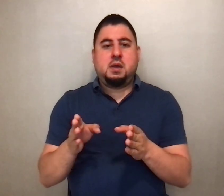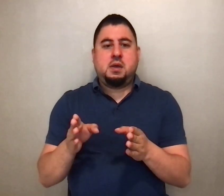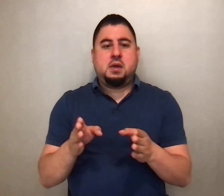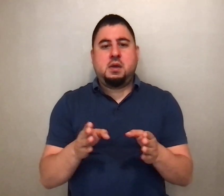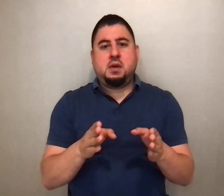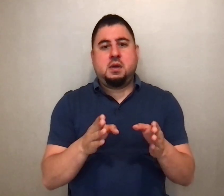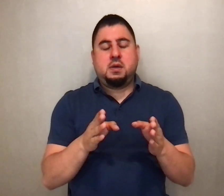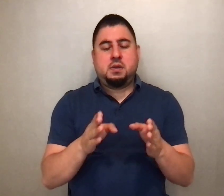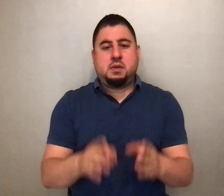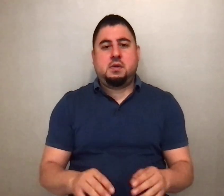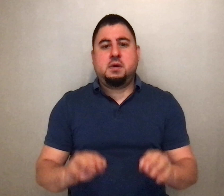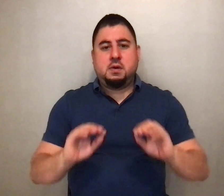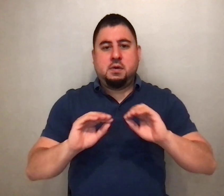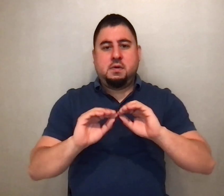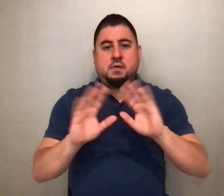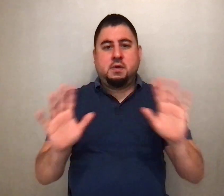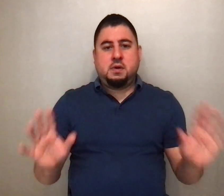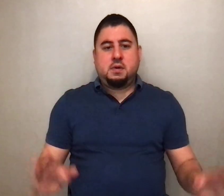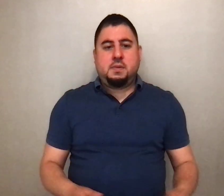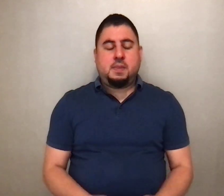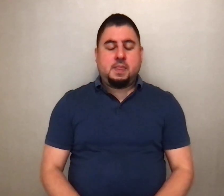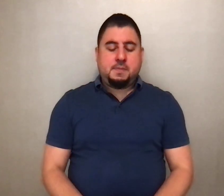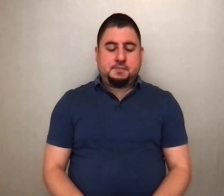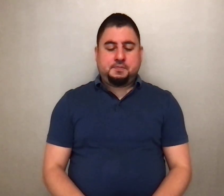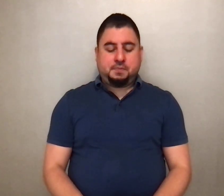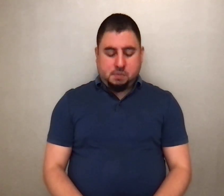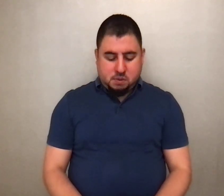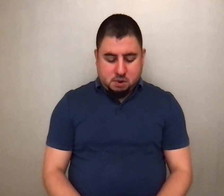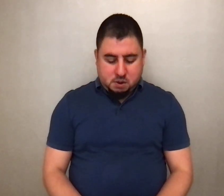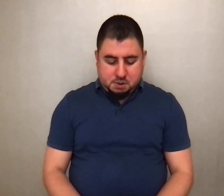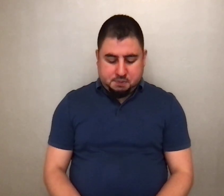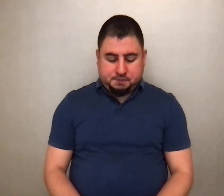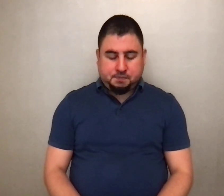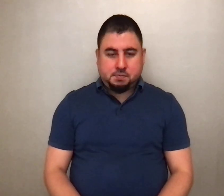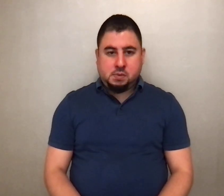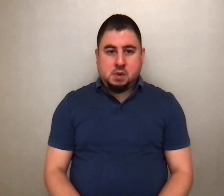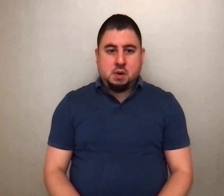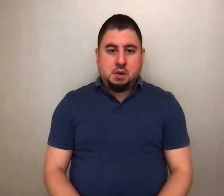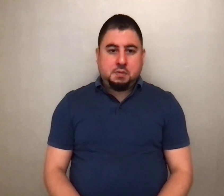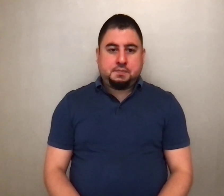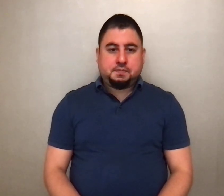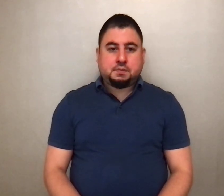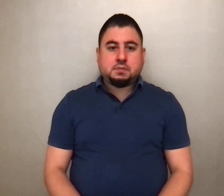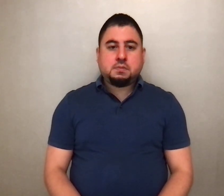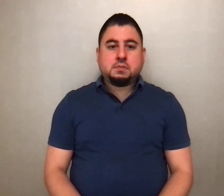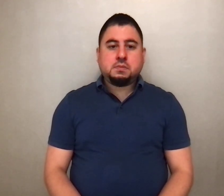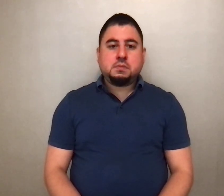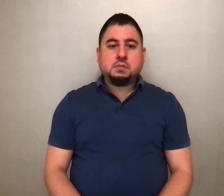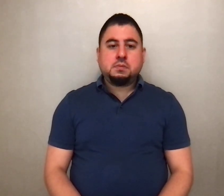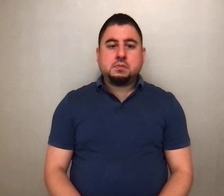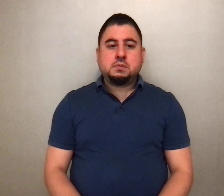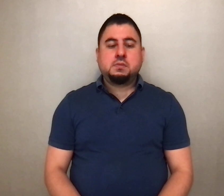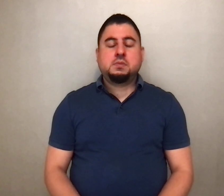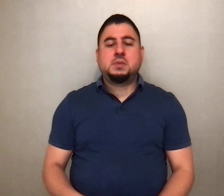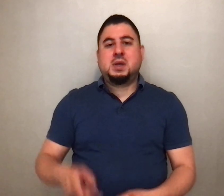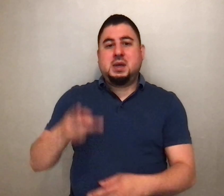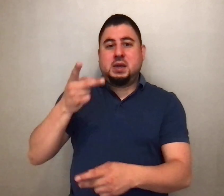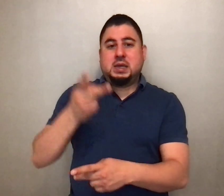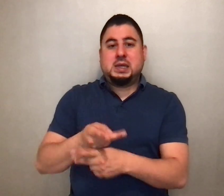of life. Lord, me, God, for in you